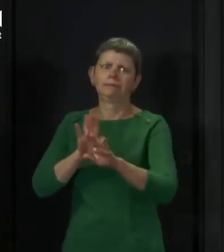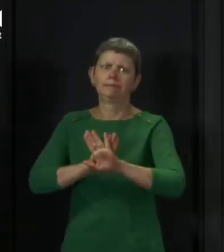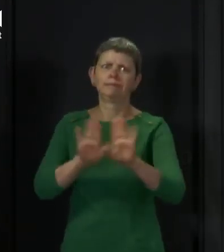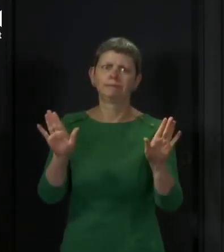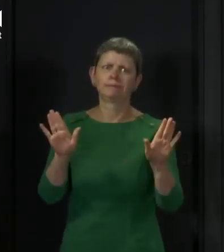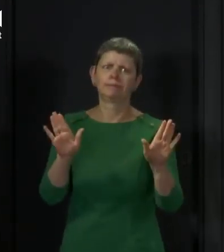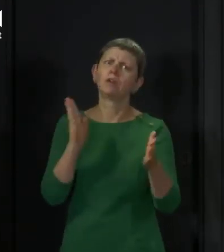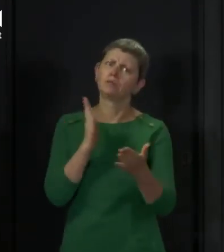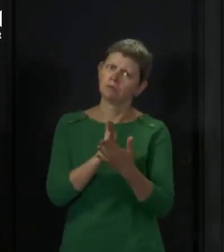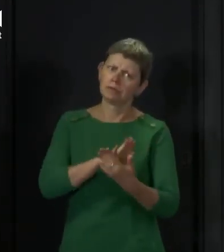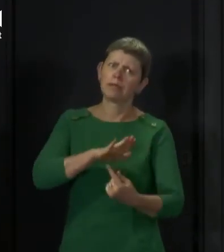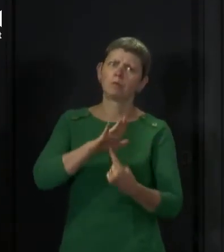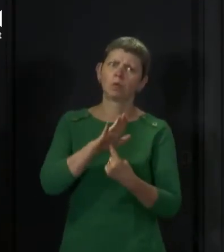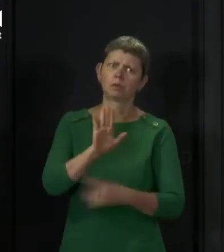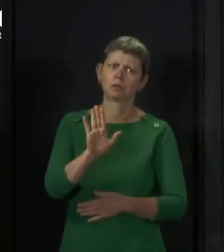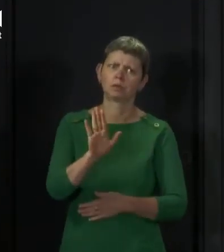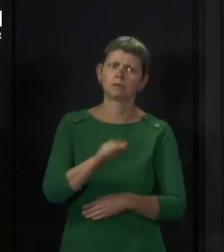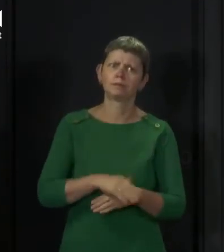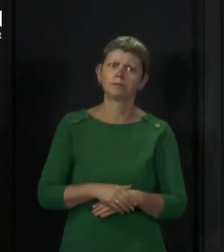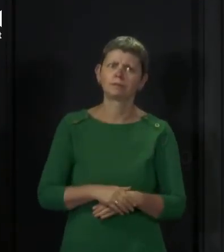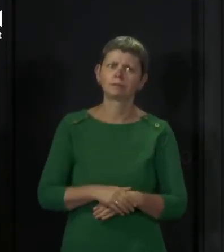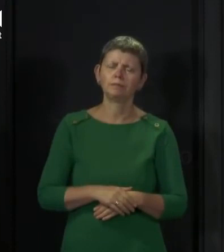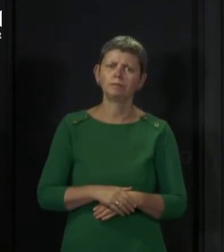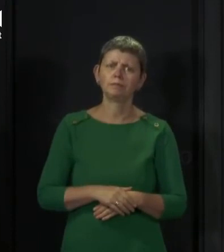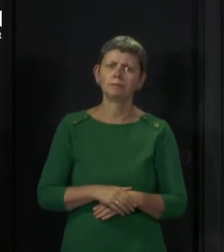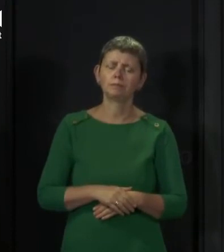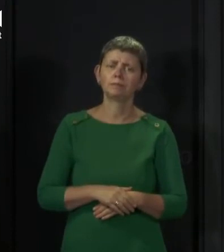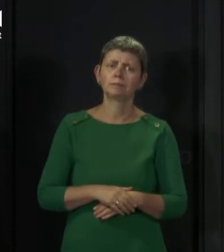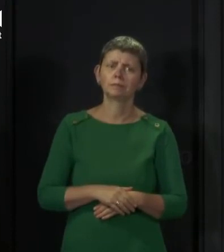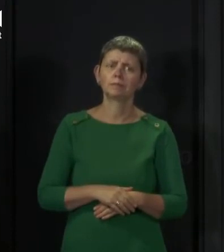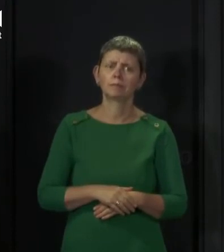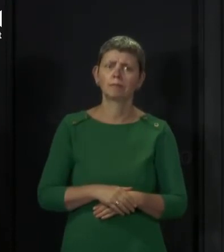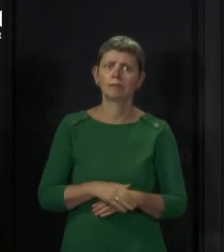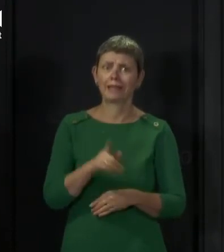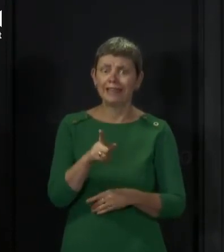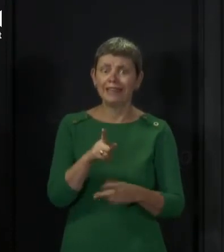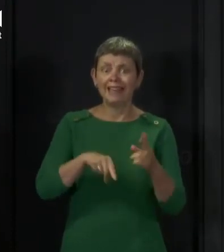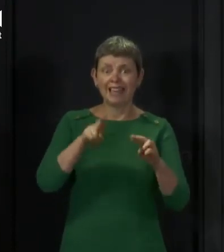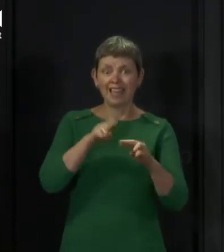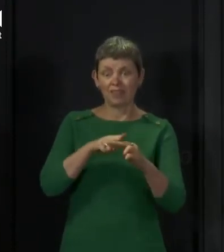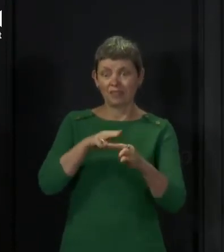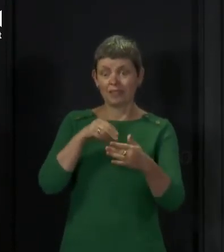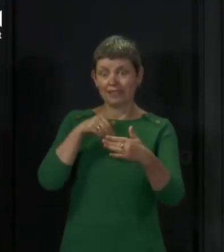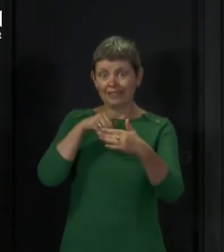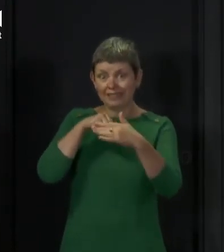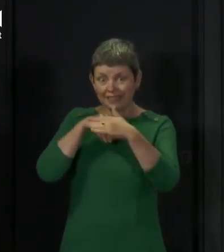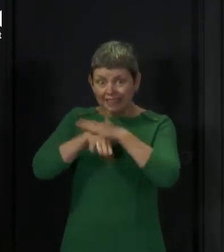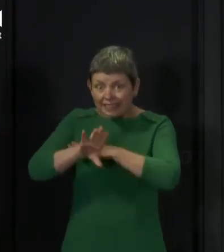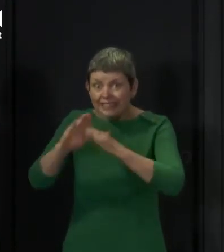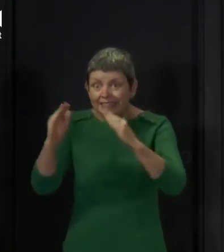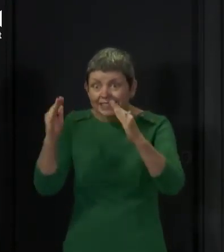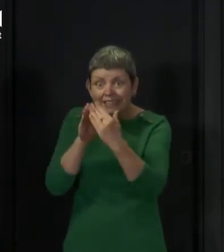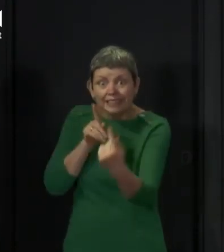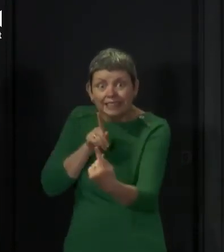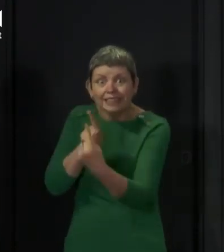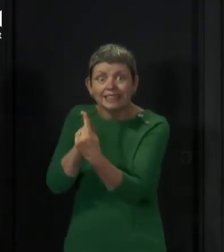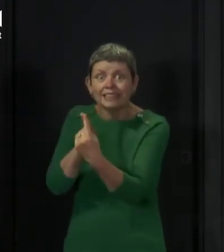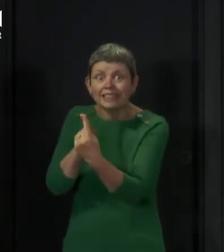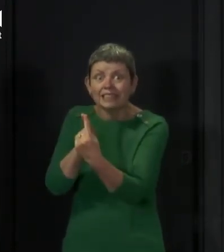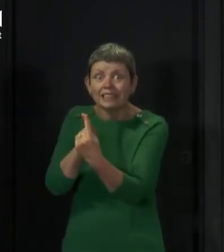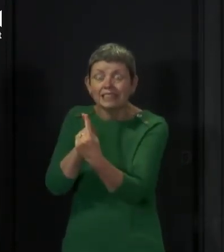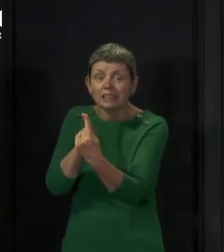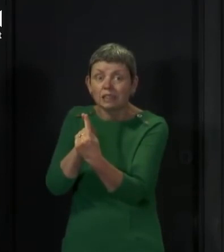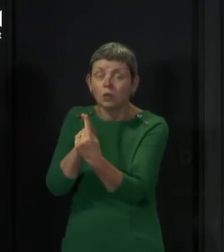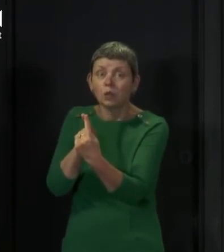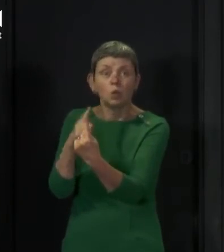emphasise that strongly enough. I'm not exaggerating when I say that if you do meet people from other households indoors, you are putting